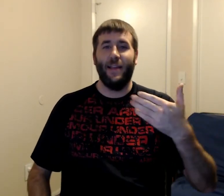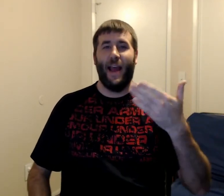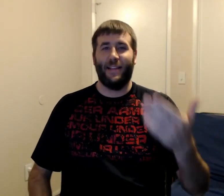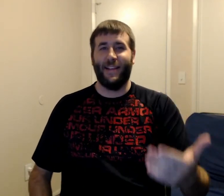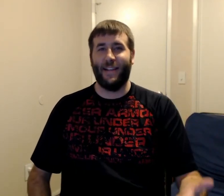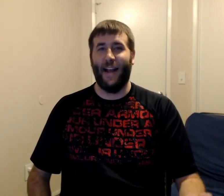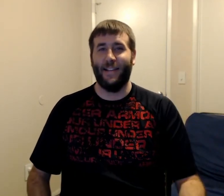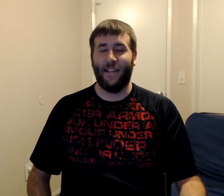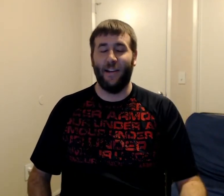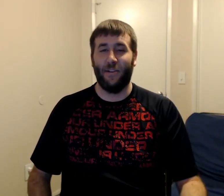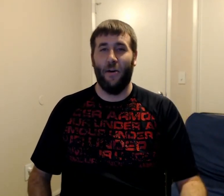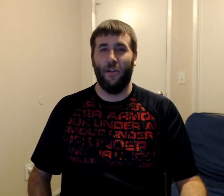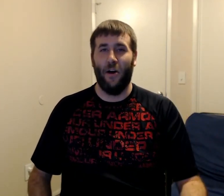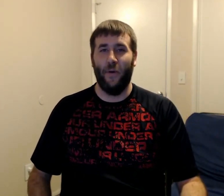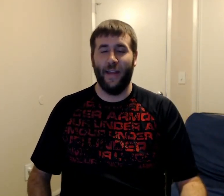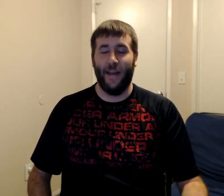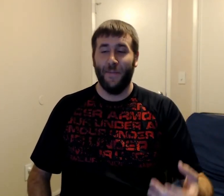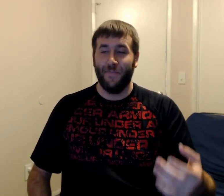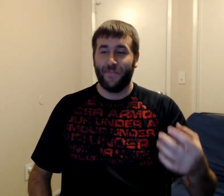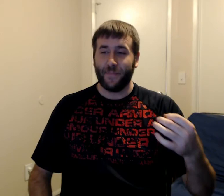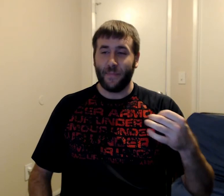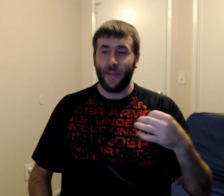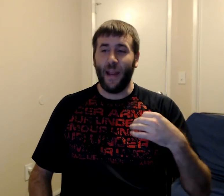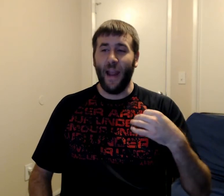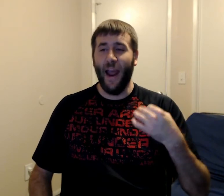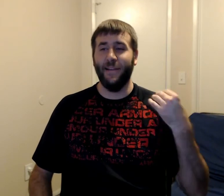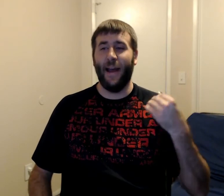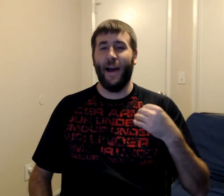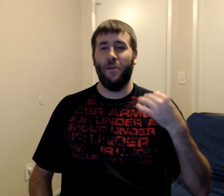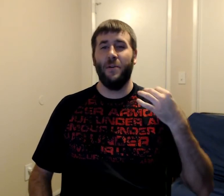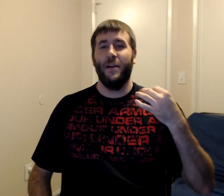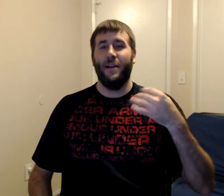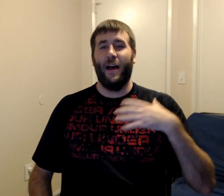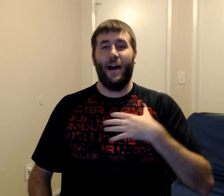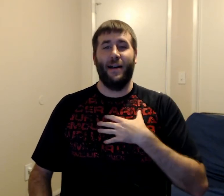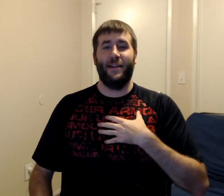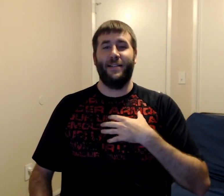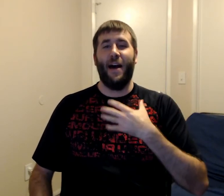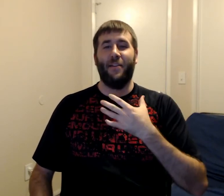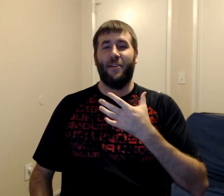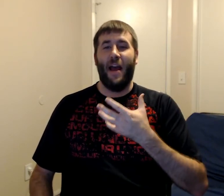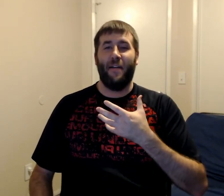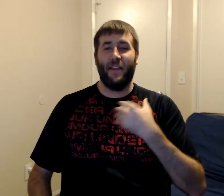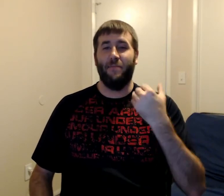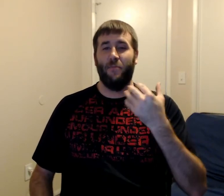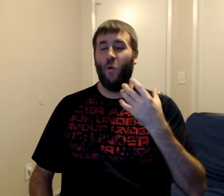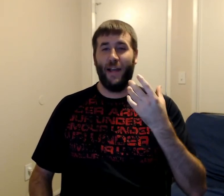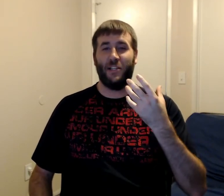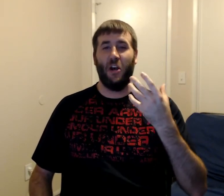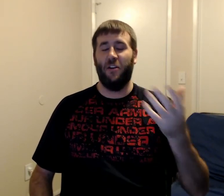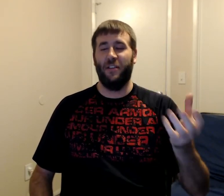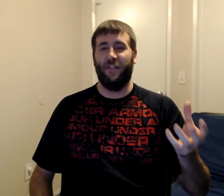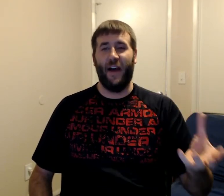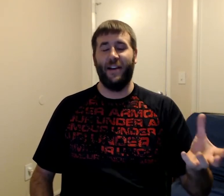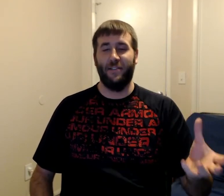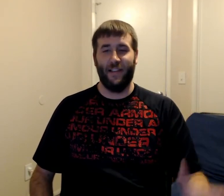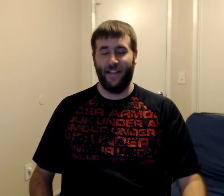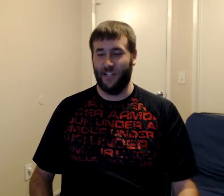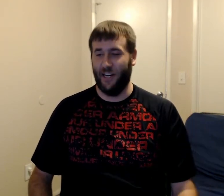they had six sides of steel to go along with it and now uh now you're having what is called the final deletion